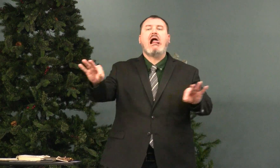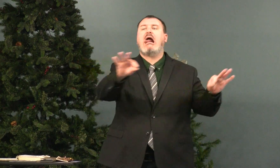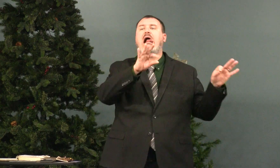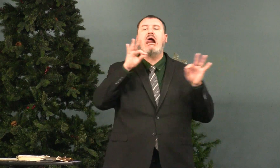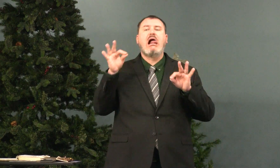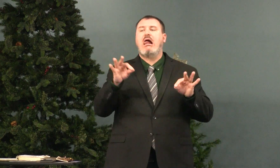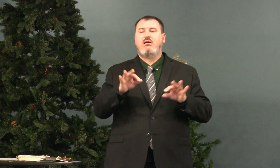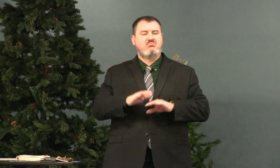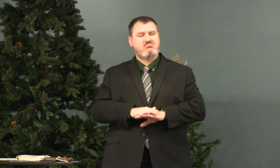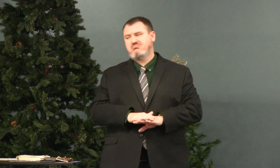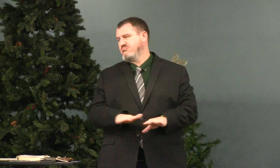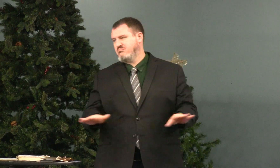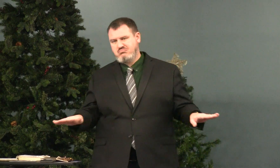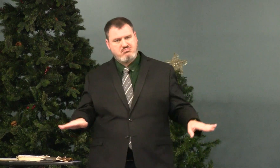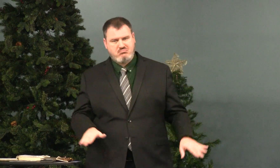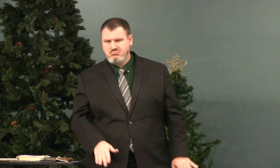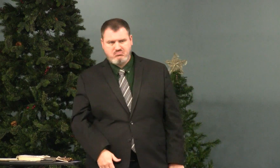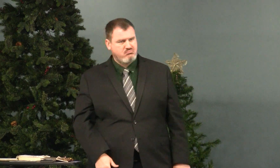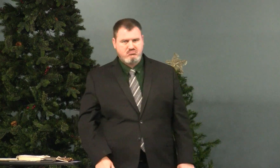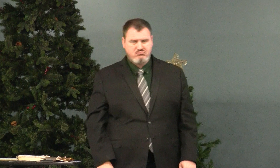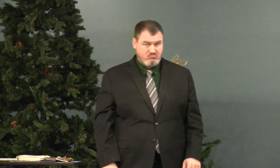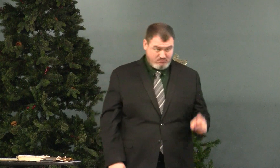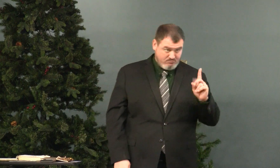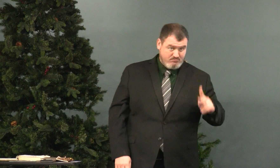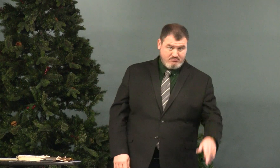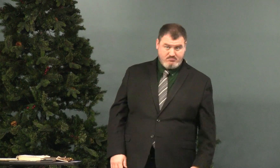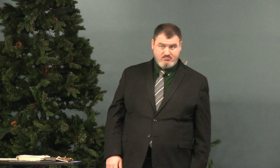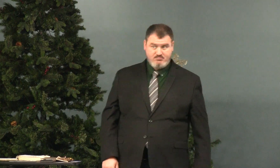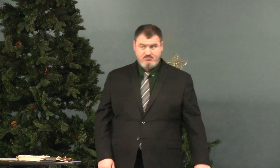Lying and gossip, don't. Okay?